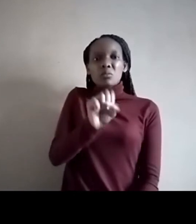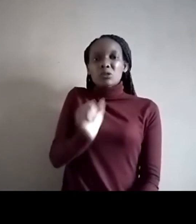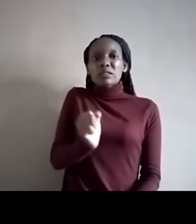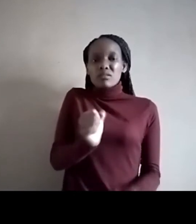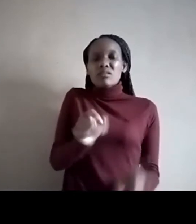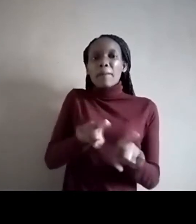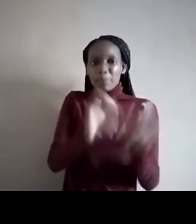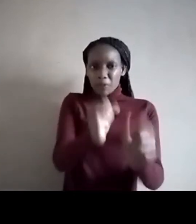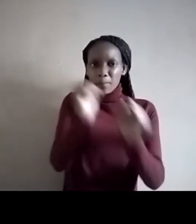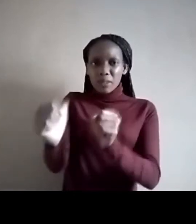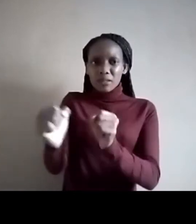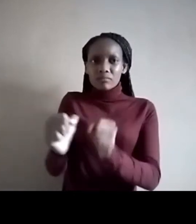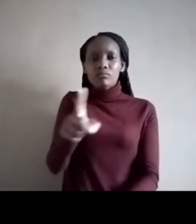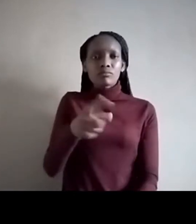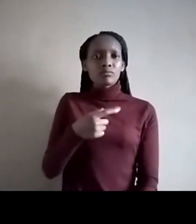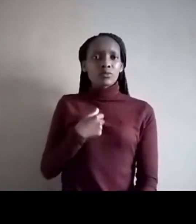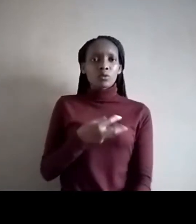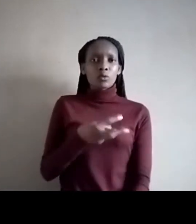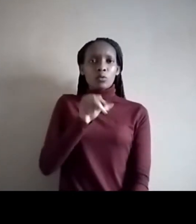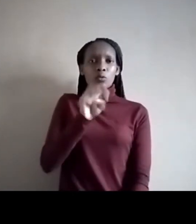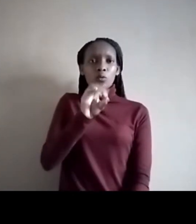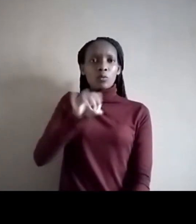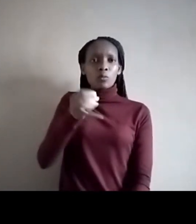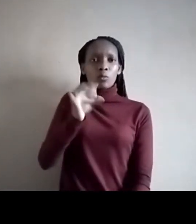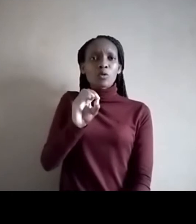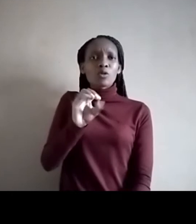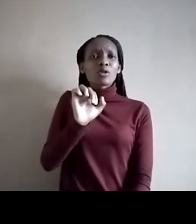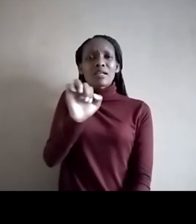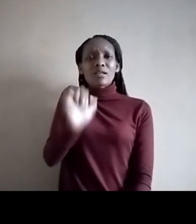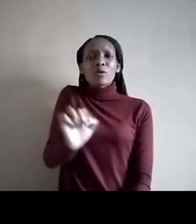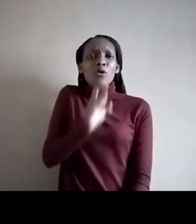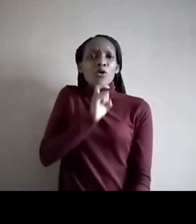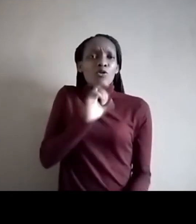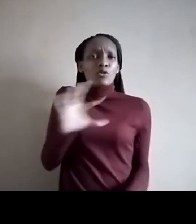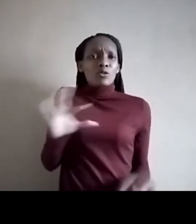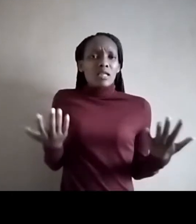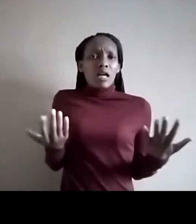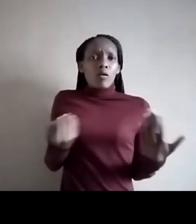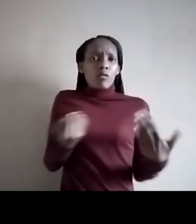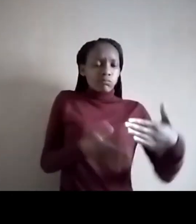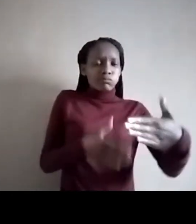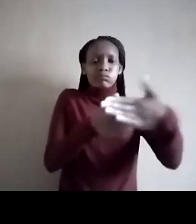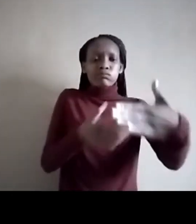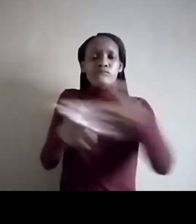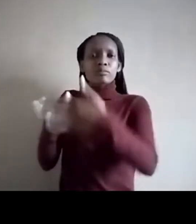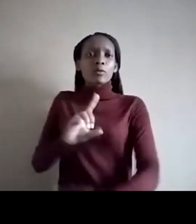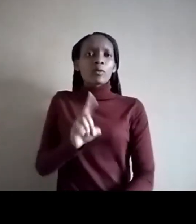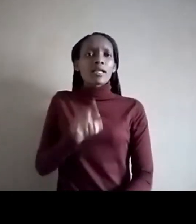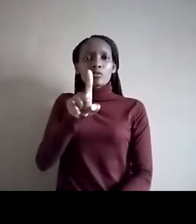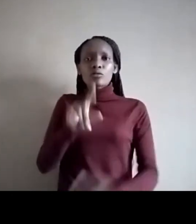have you used your mojo to overcome roadblocks? What did some of those roadblocks look like and how did you overcome them?